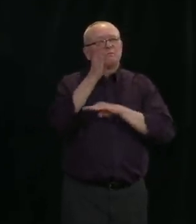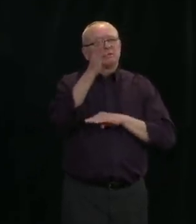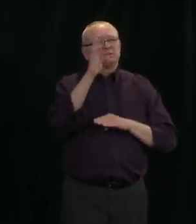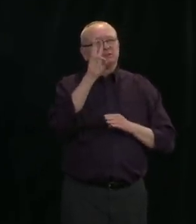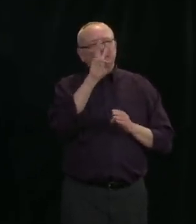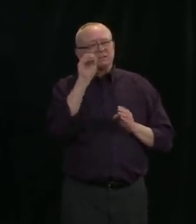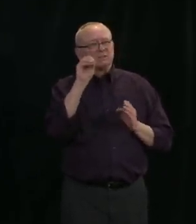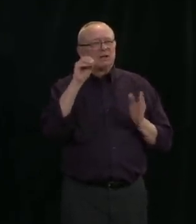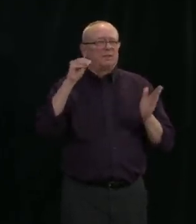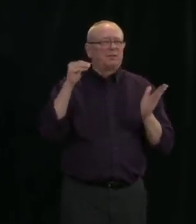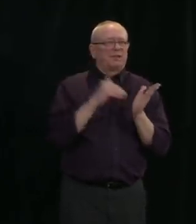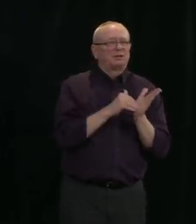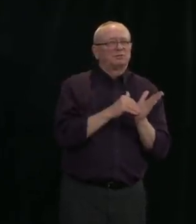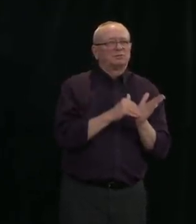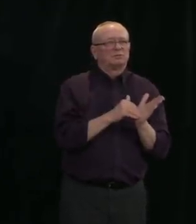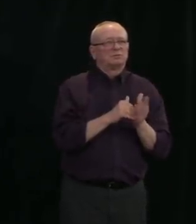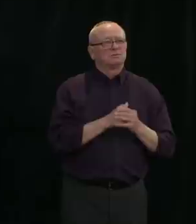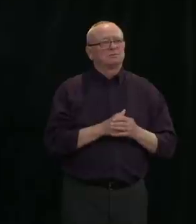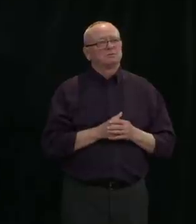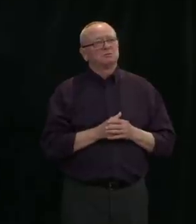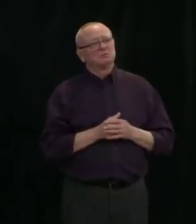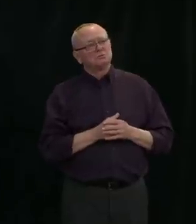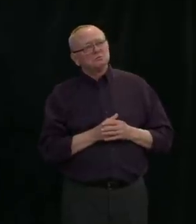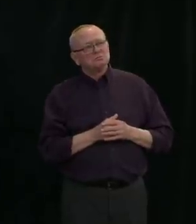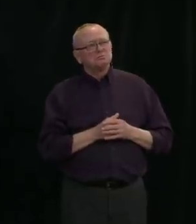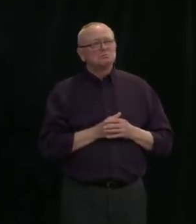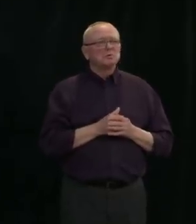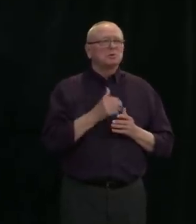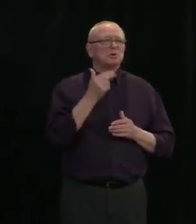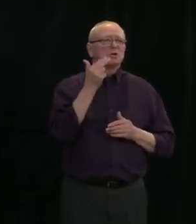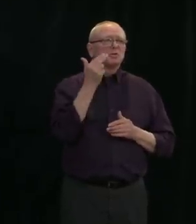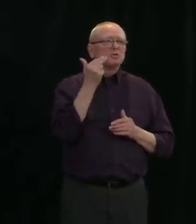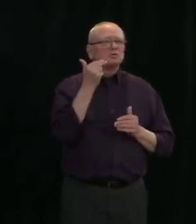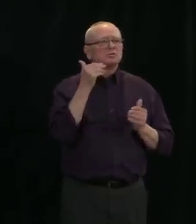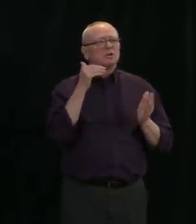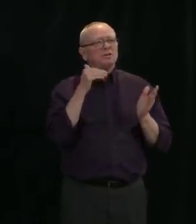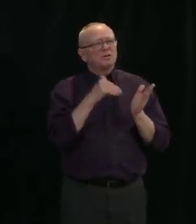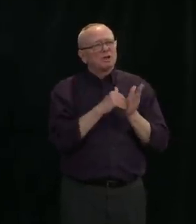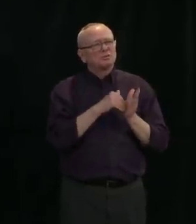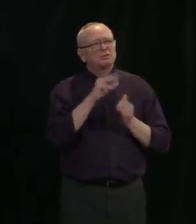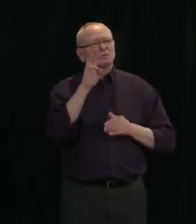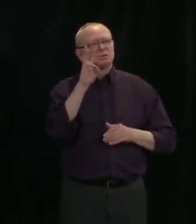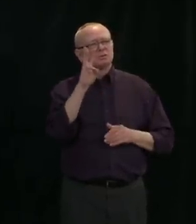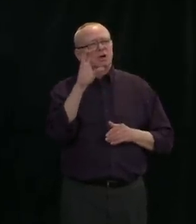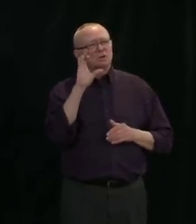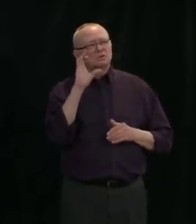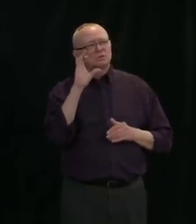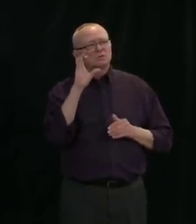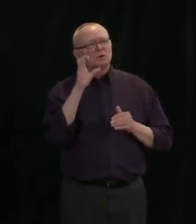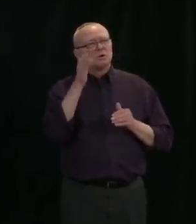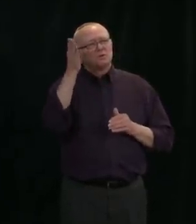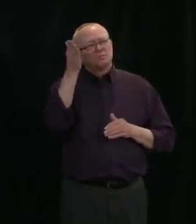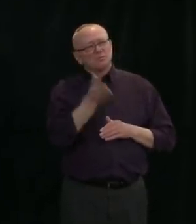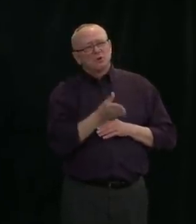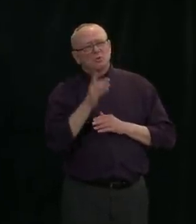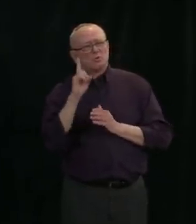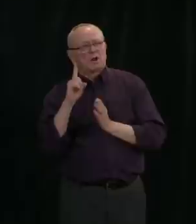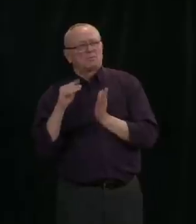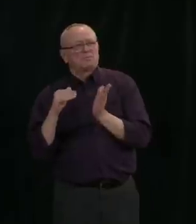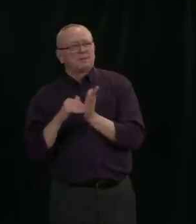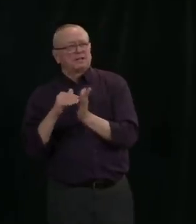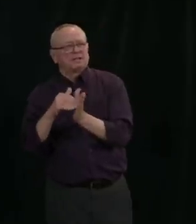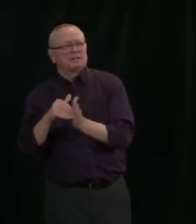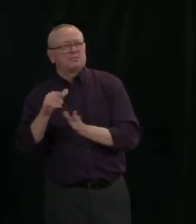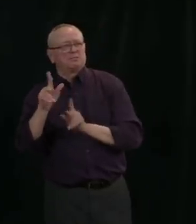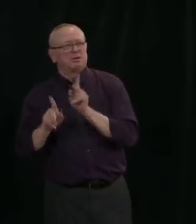13,600 per million, which is significantly higher than any other province, indeed about three times